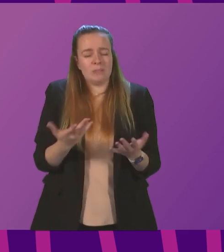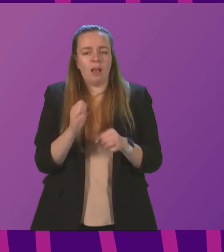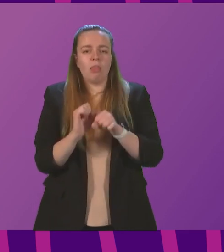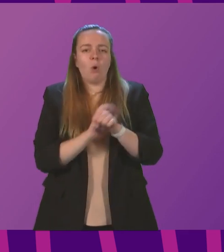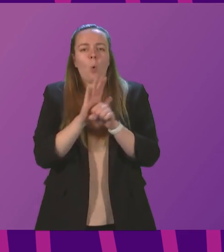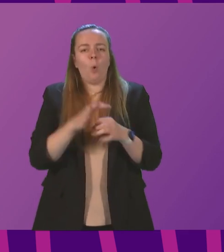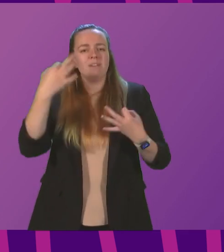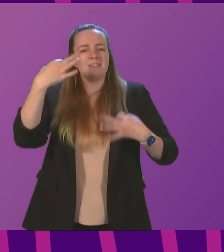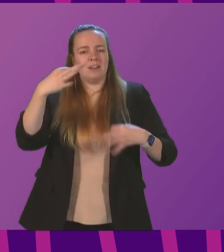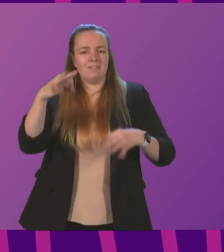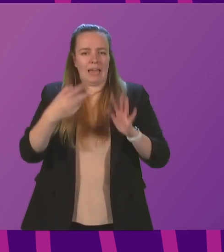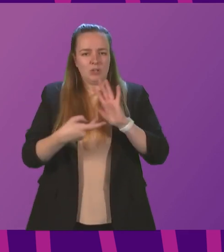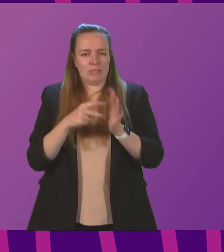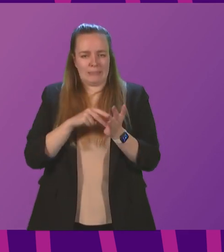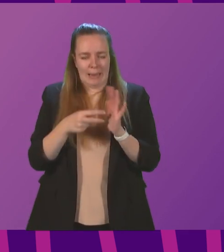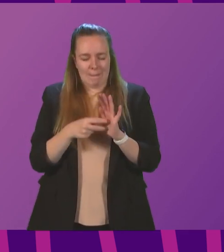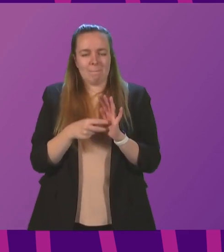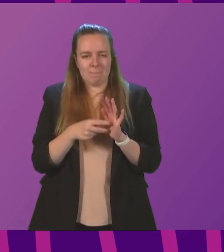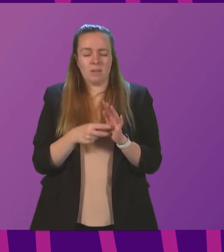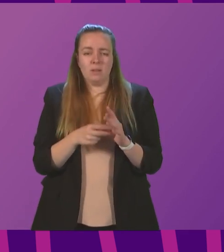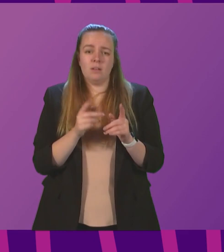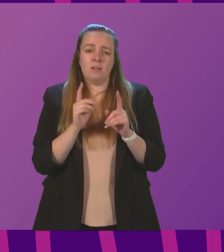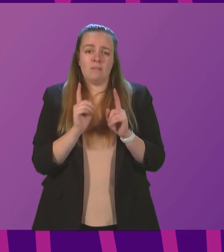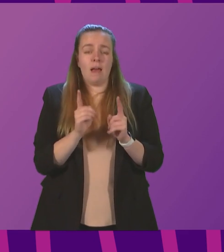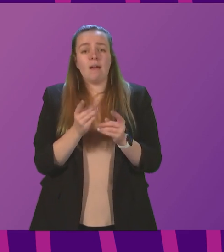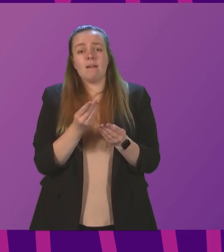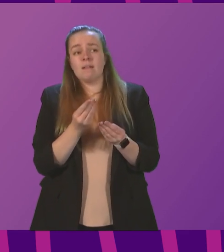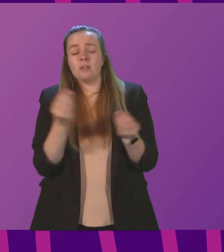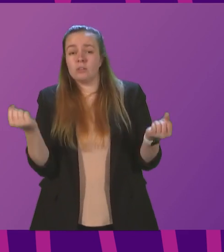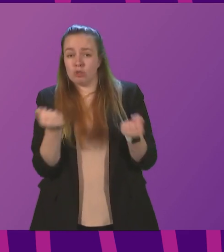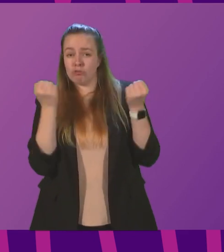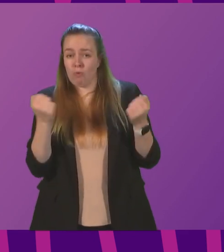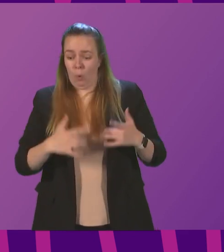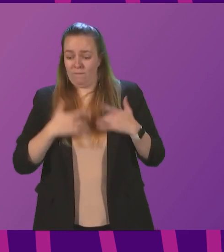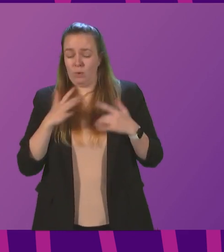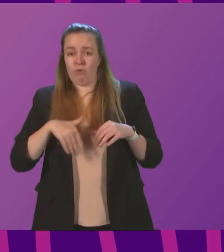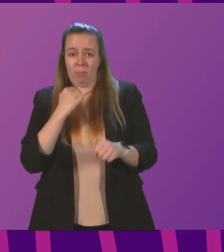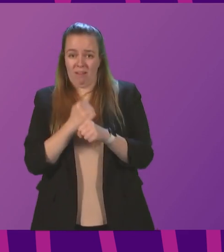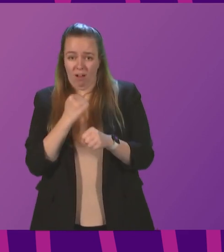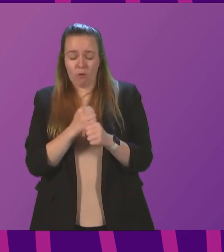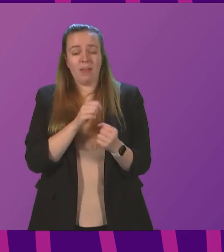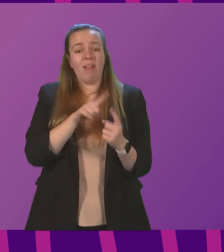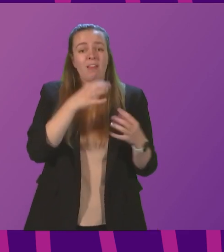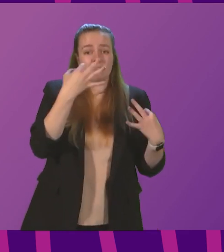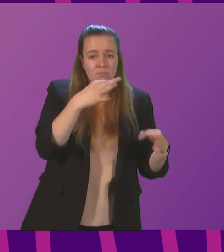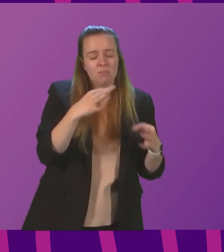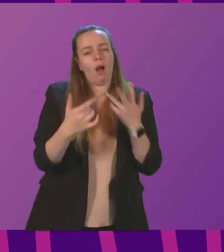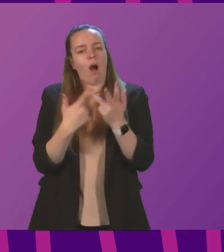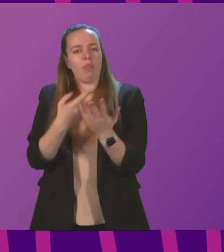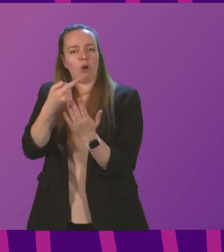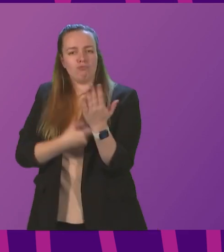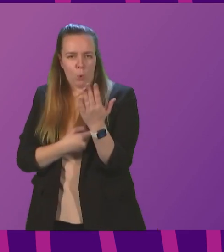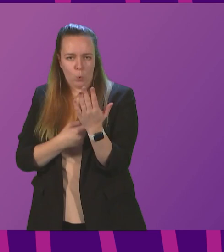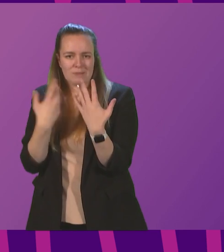COVID certification scheme. It is the strong view of the Scottish Government that this, together with the other measures still in place,